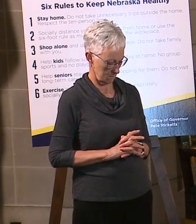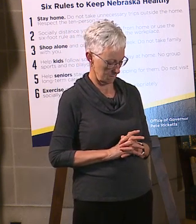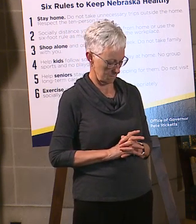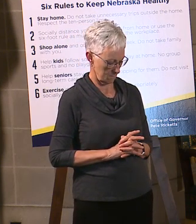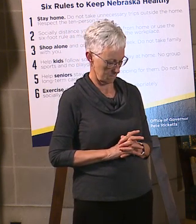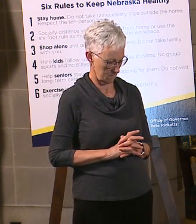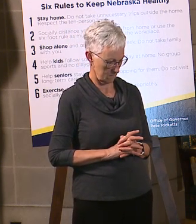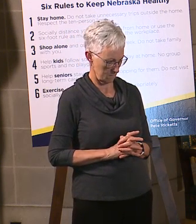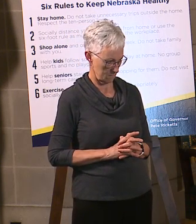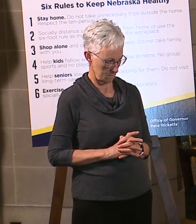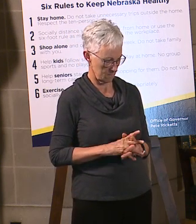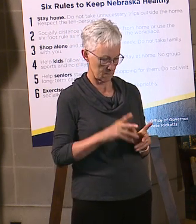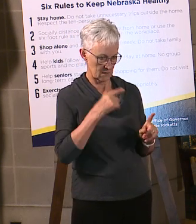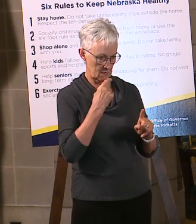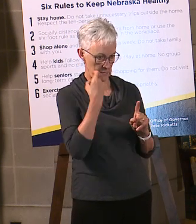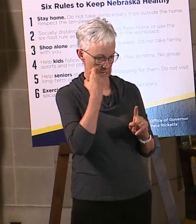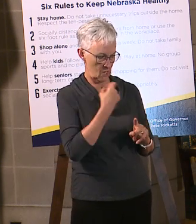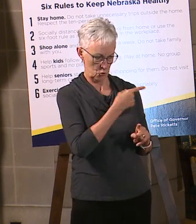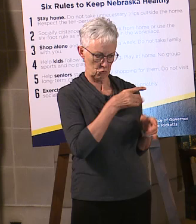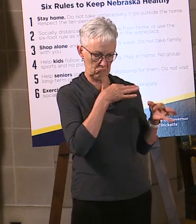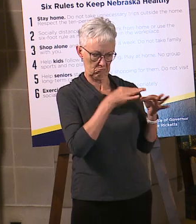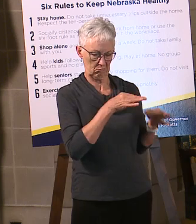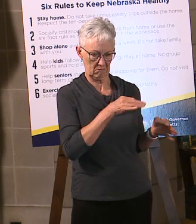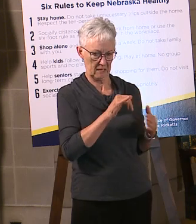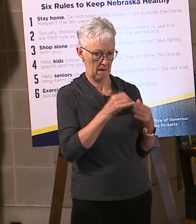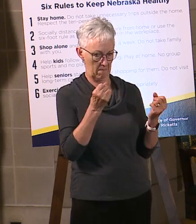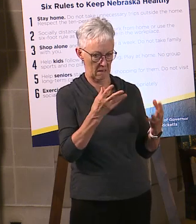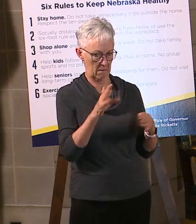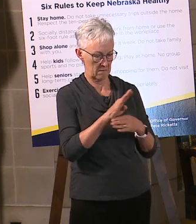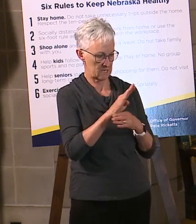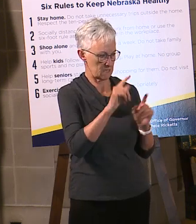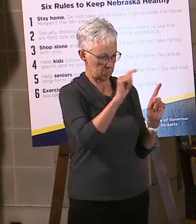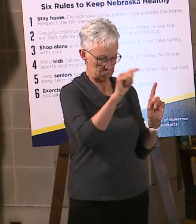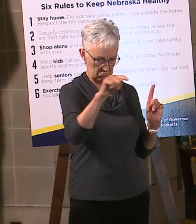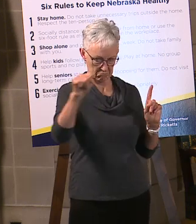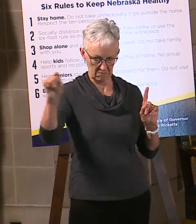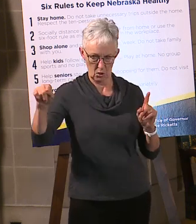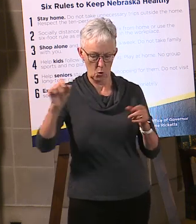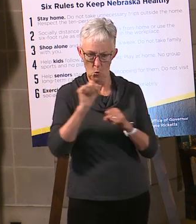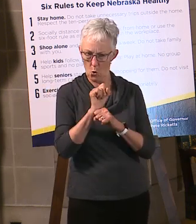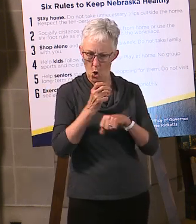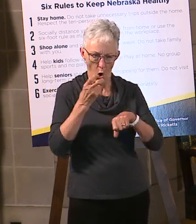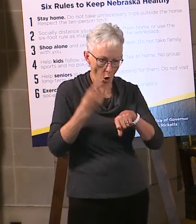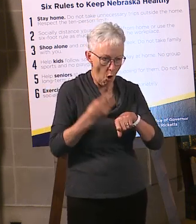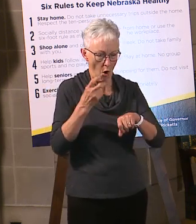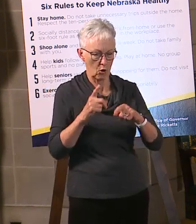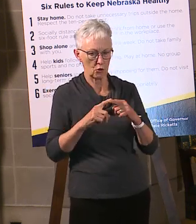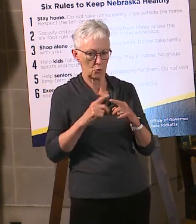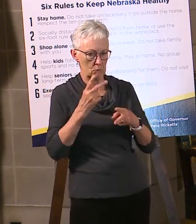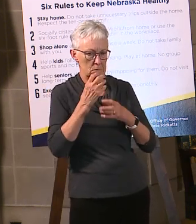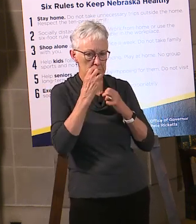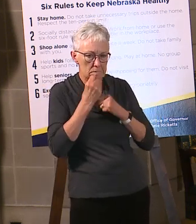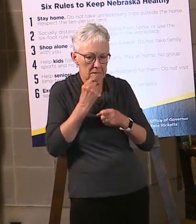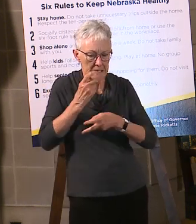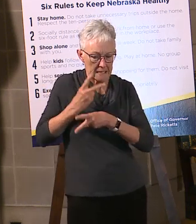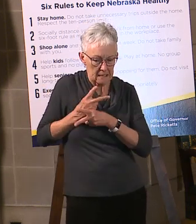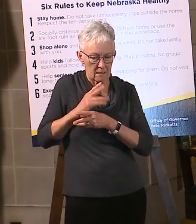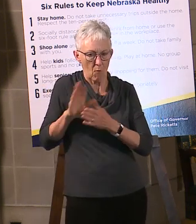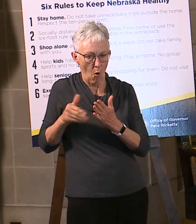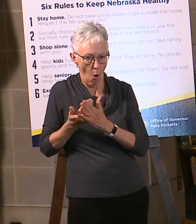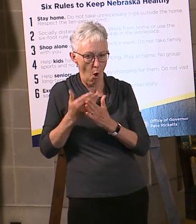their employee hours. Can you give us some statistics on that or some data that backs that up? And do